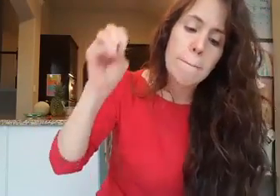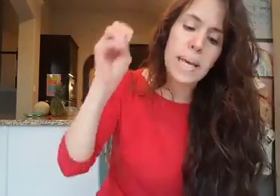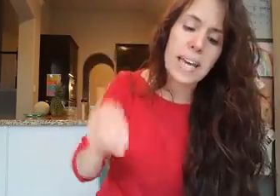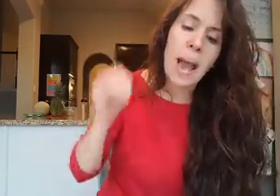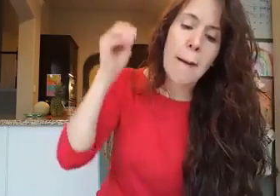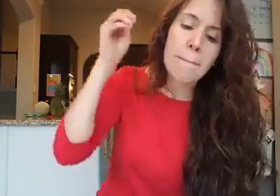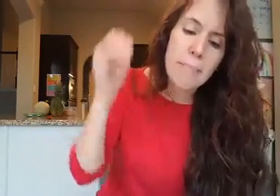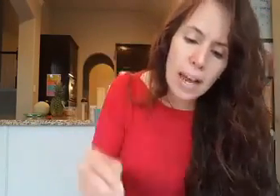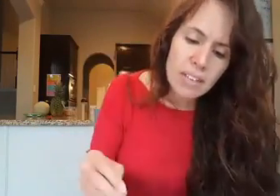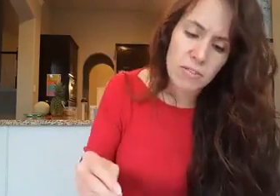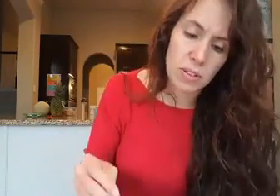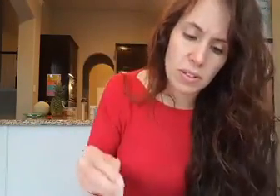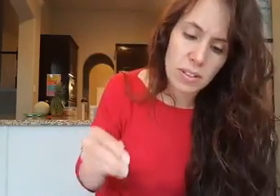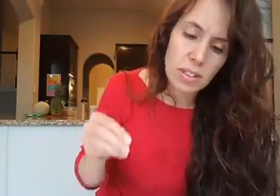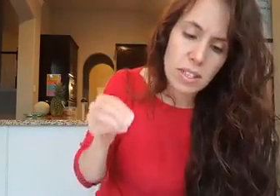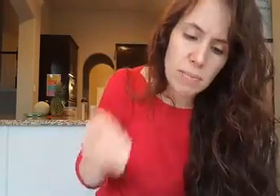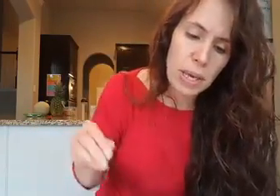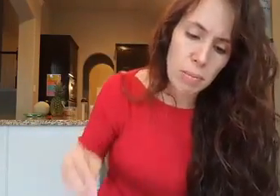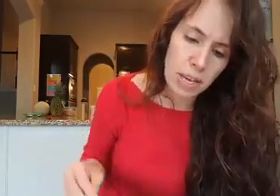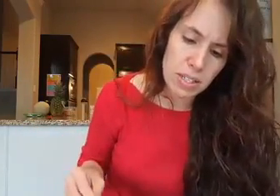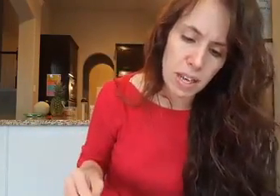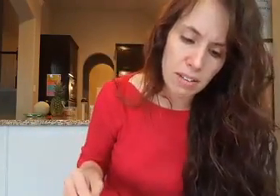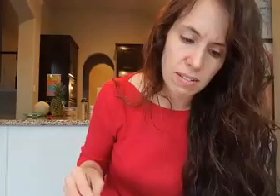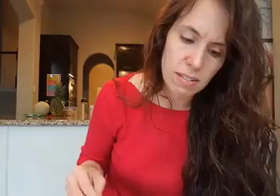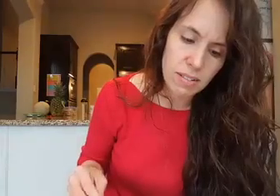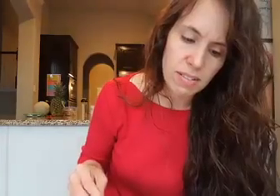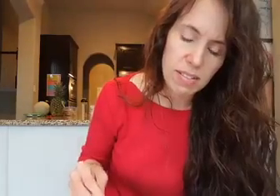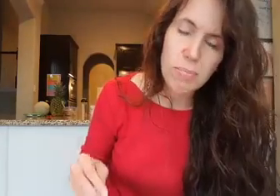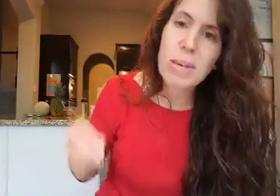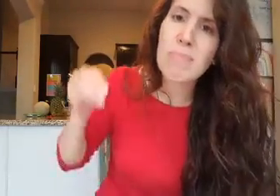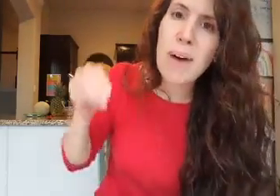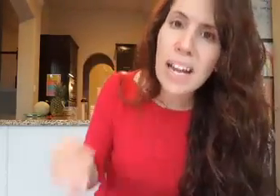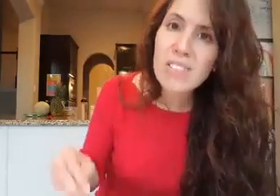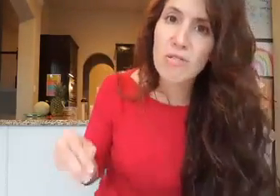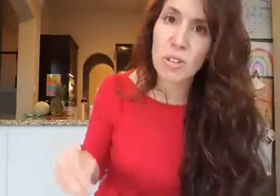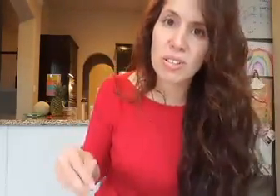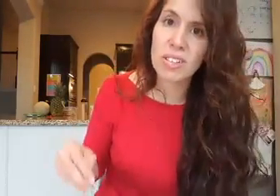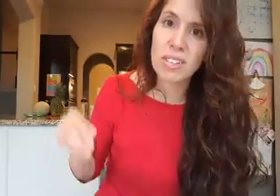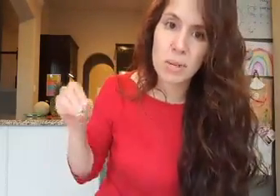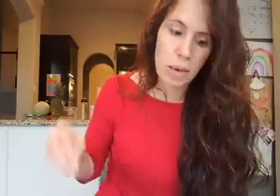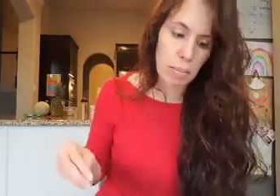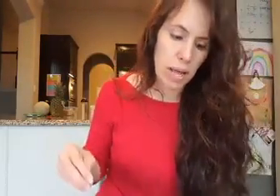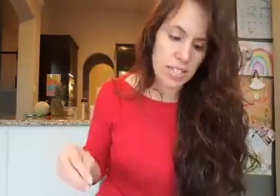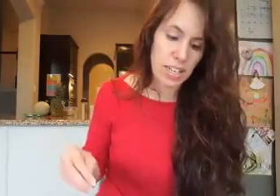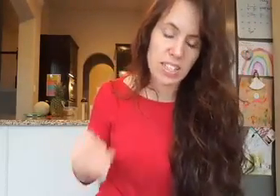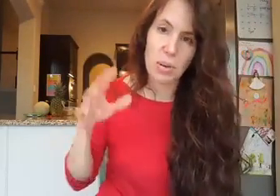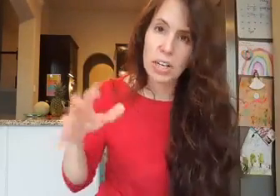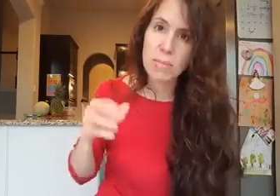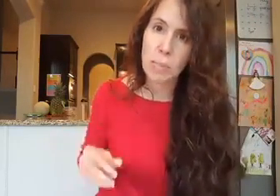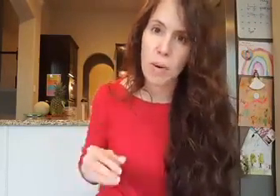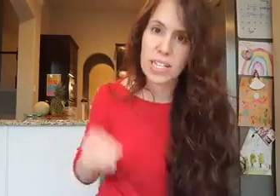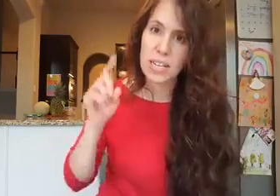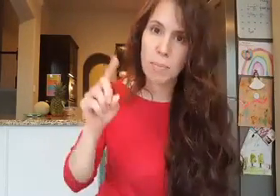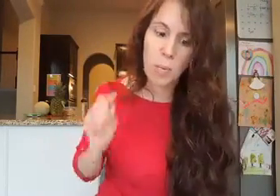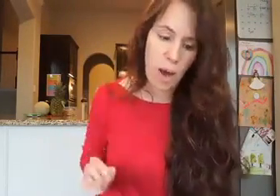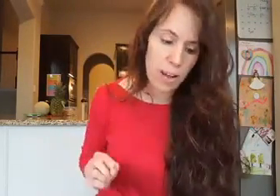Be mindful to be a blessing. Be mindful to be a blessing. So here's my point. Number one,